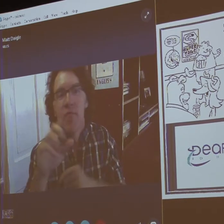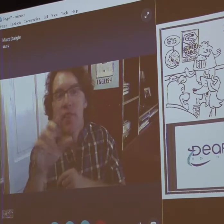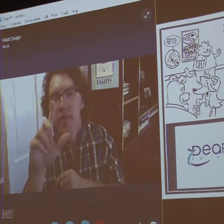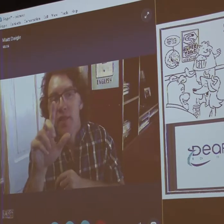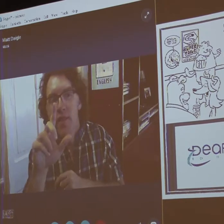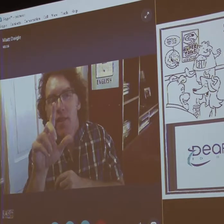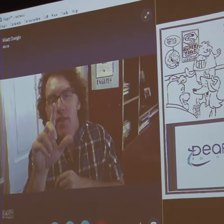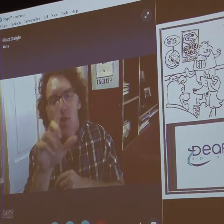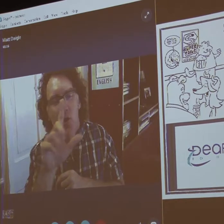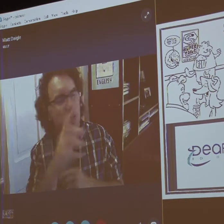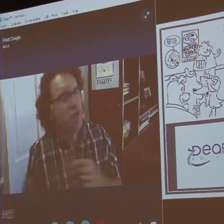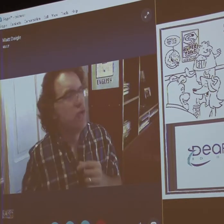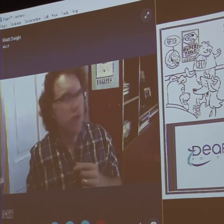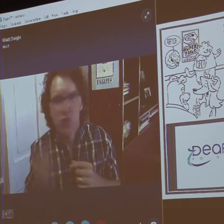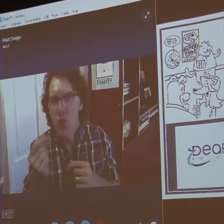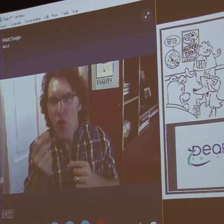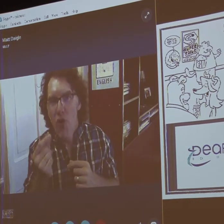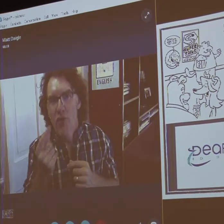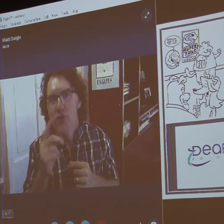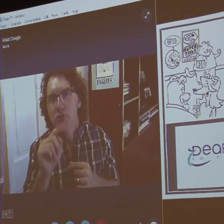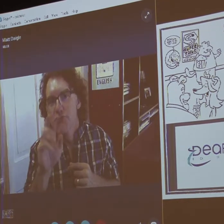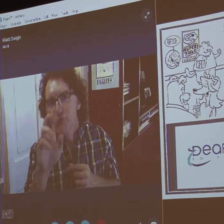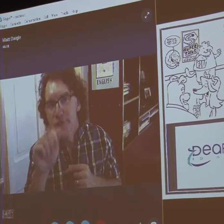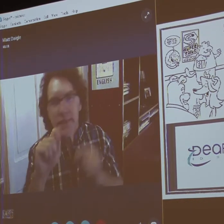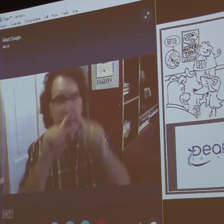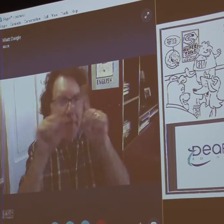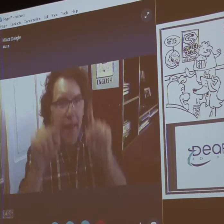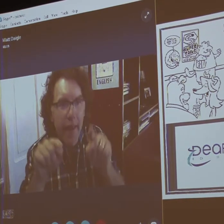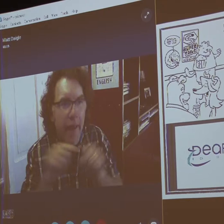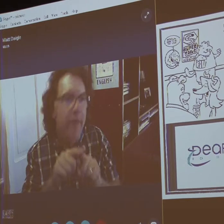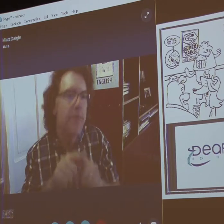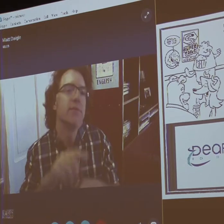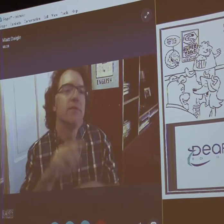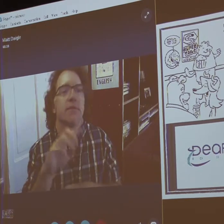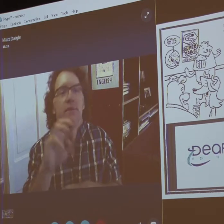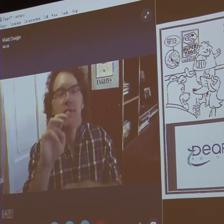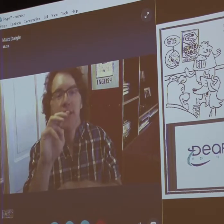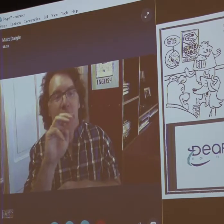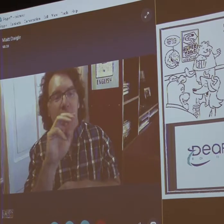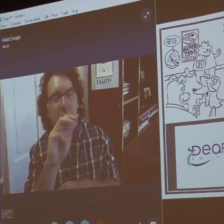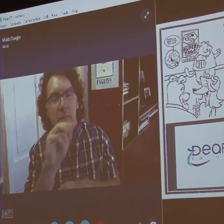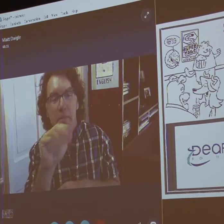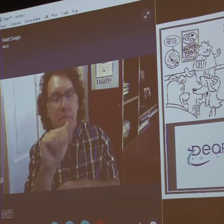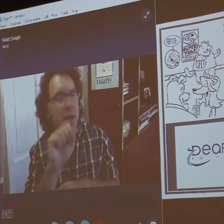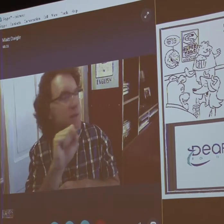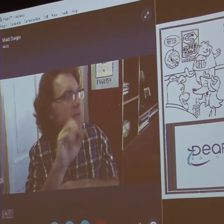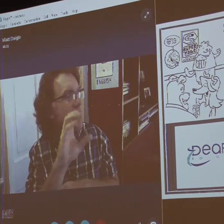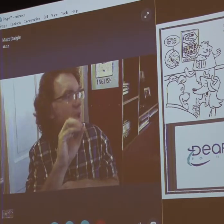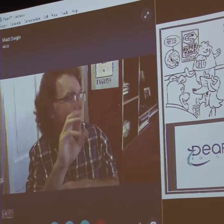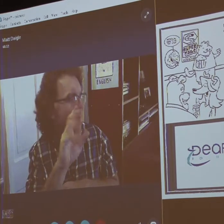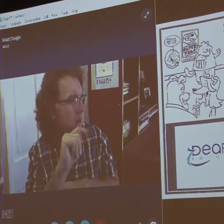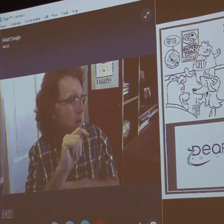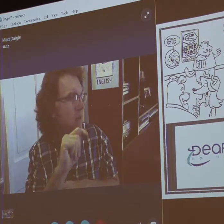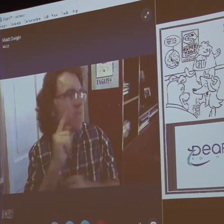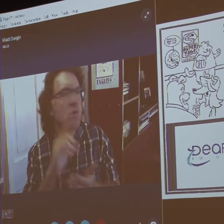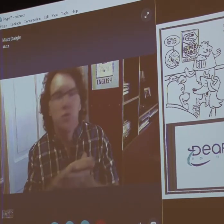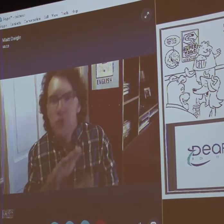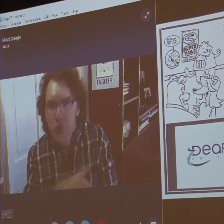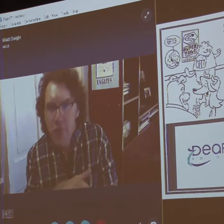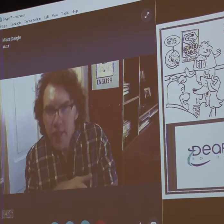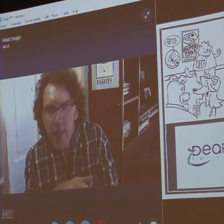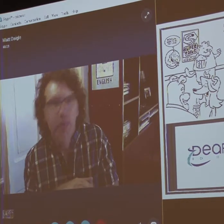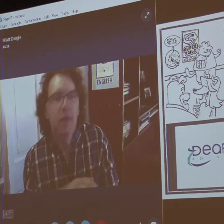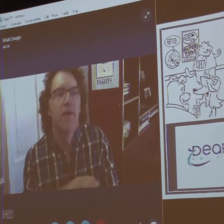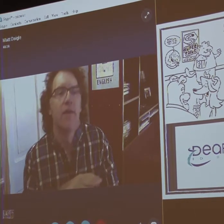graphic design work that I would do on the computer. This one with the dog treats. And I